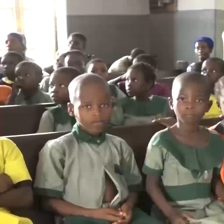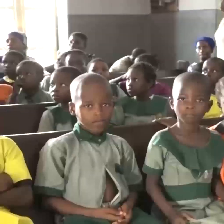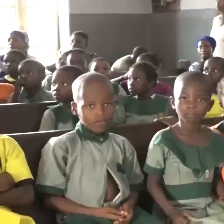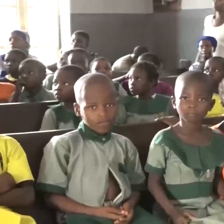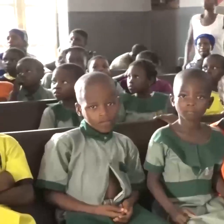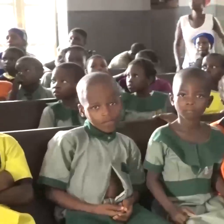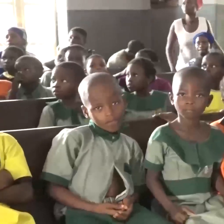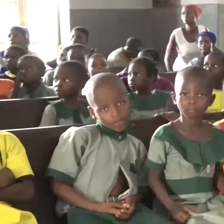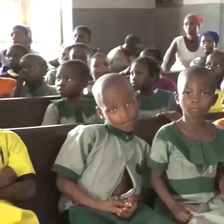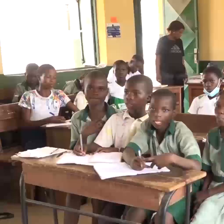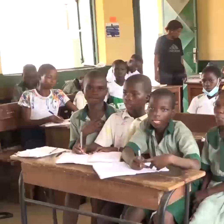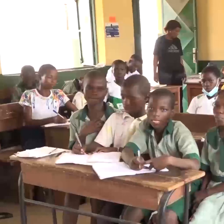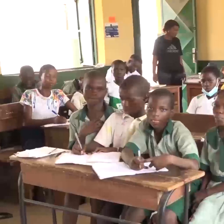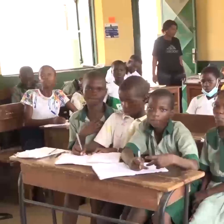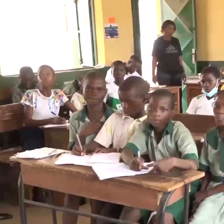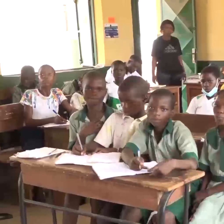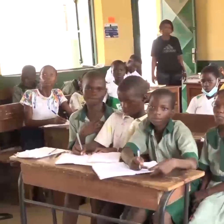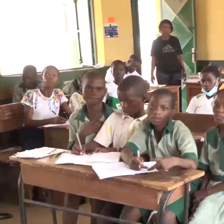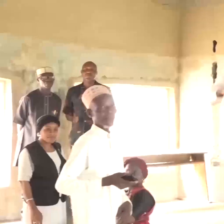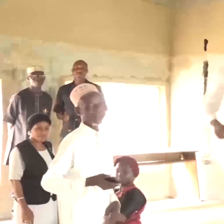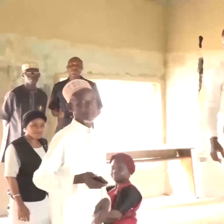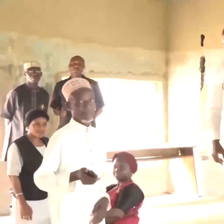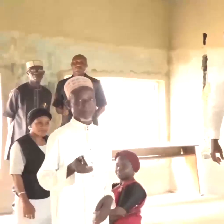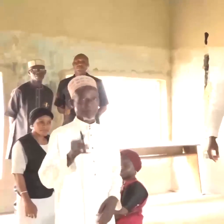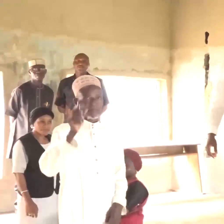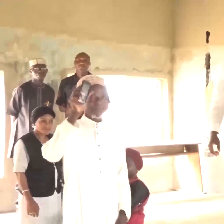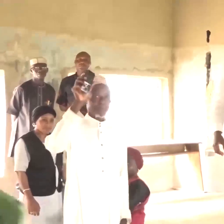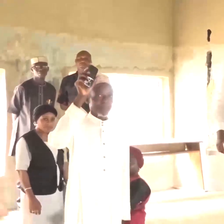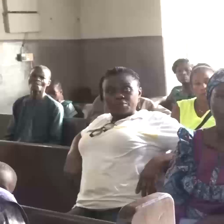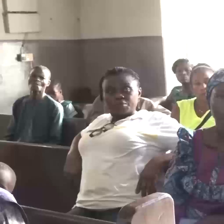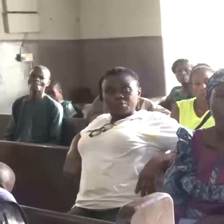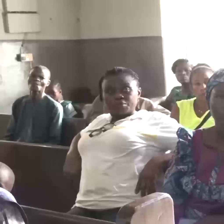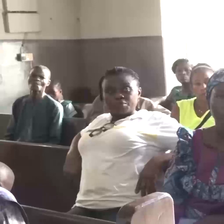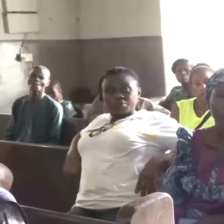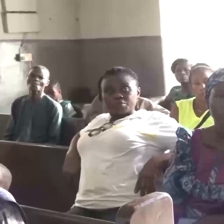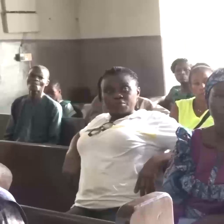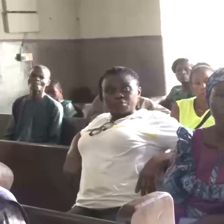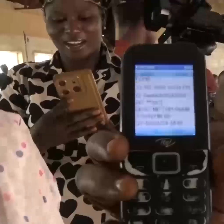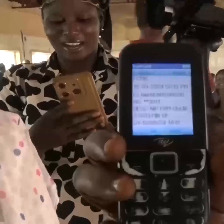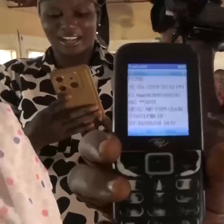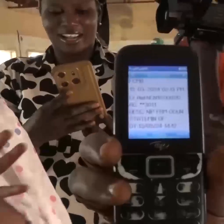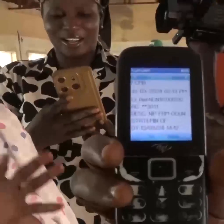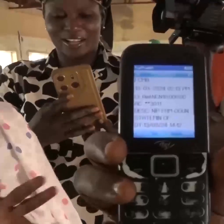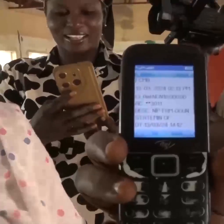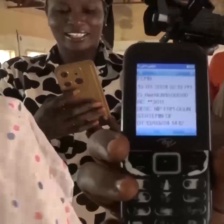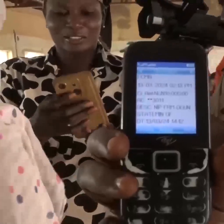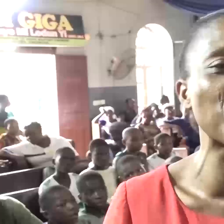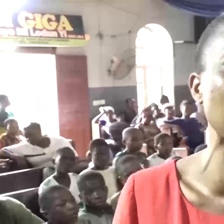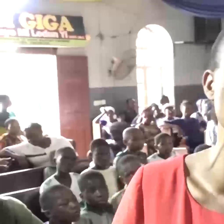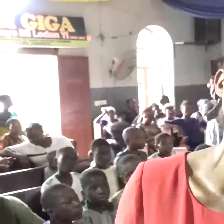policy is one of the numerous programs initiated by Governor Dapu Abiadu to bring Sukol to residents in the